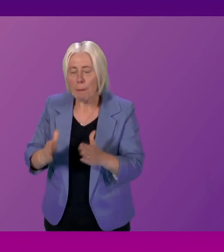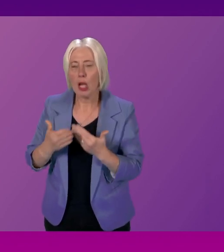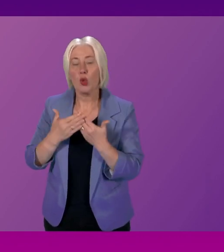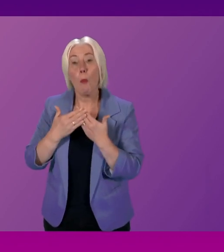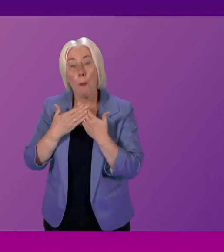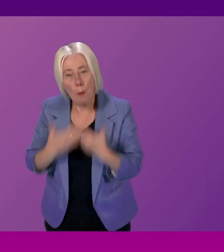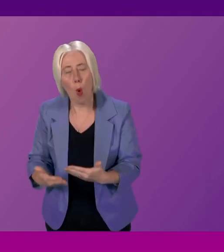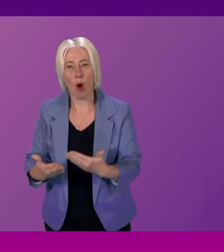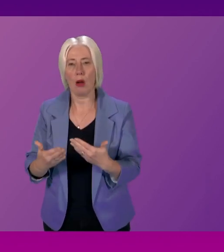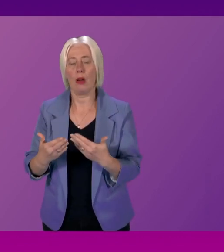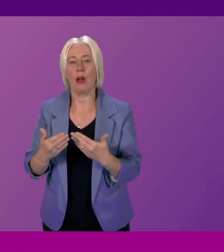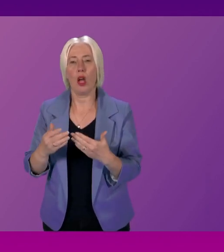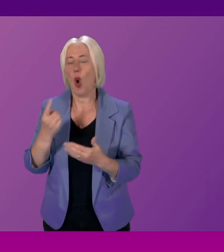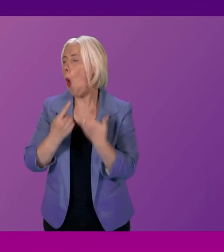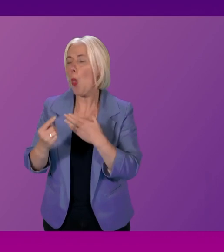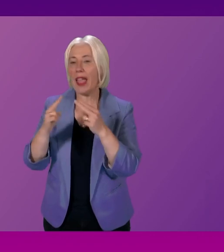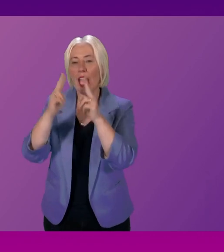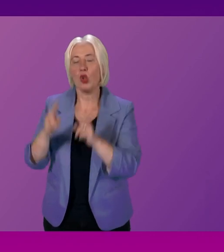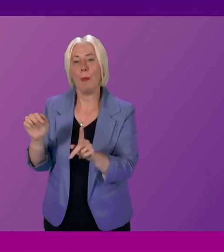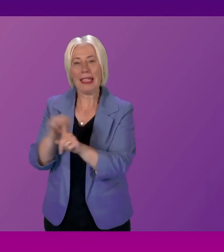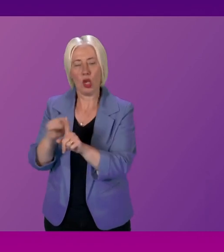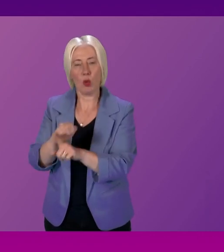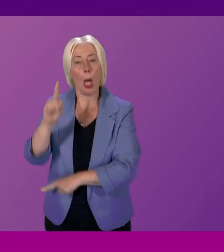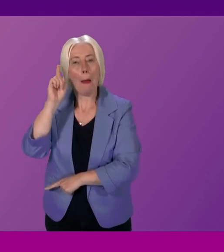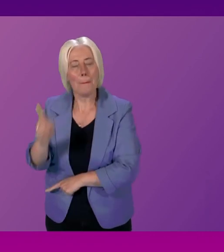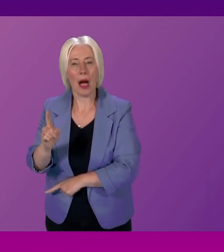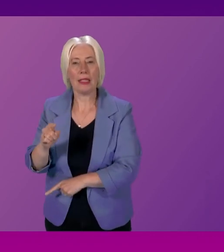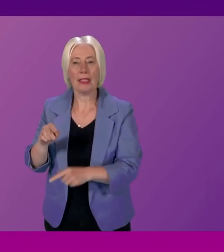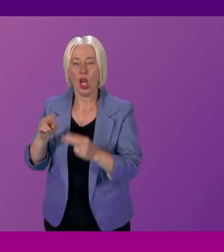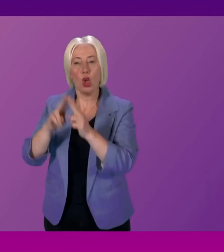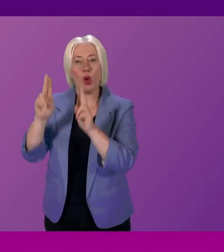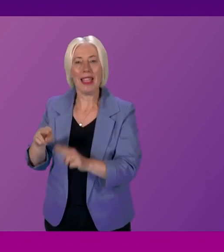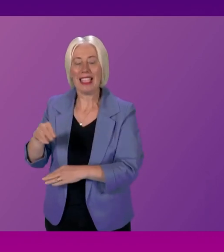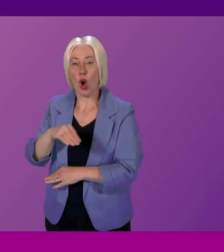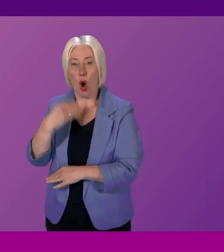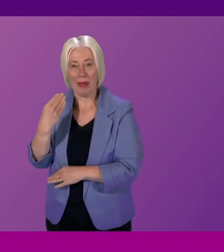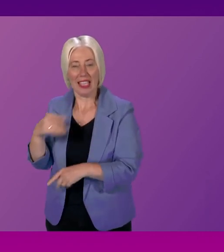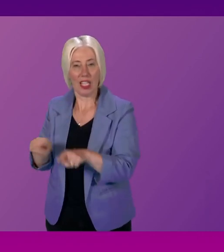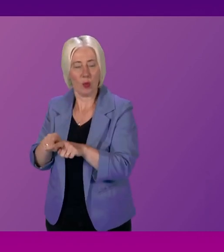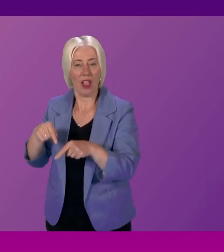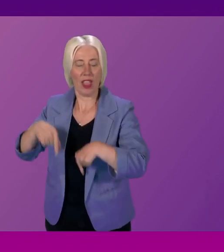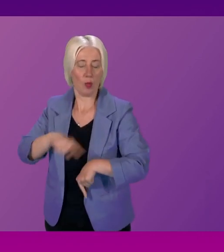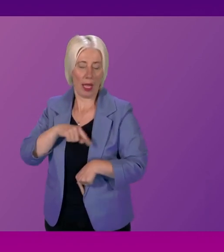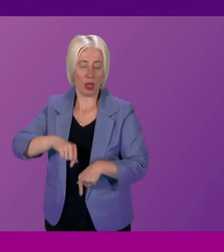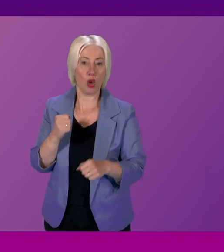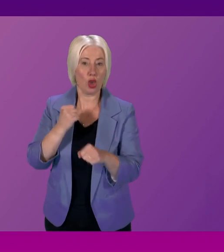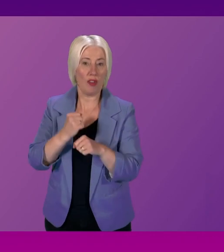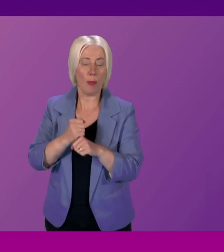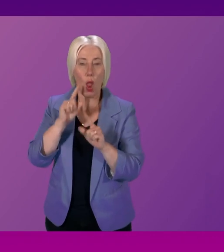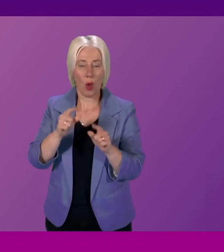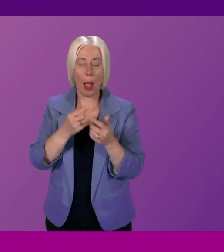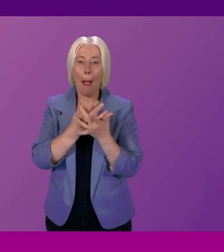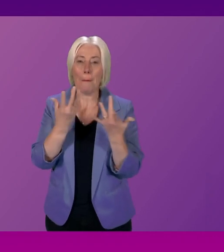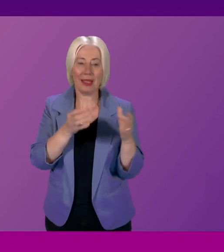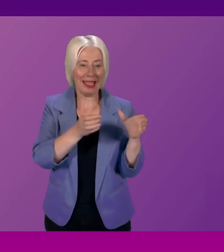tackle not just domestic abuse, but indeed domestic homicide. And that's why the Scottish Government is committed to developing a multi-agency